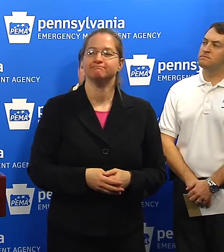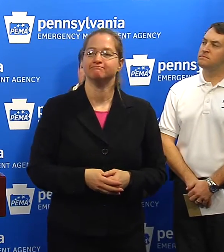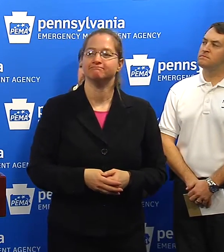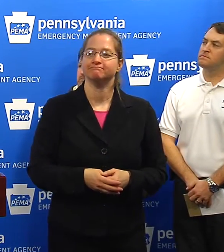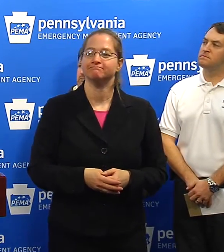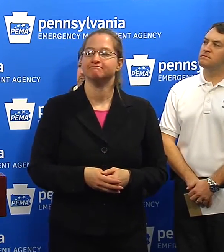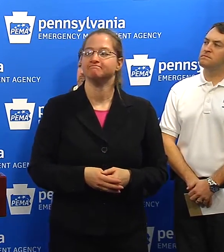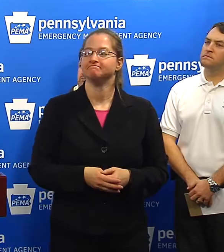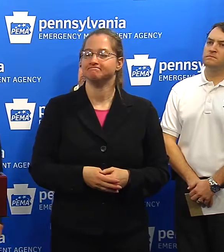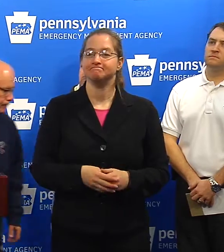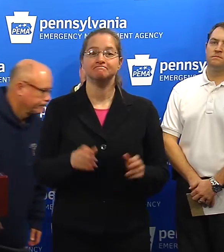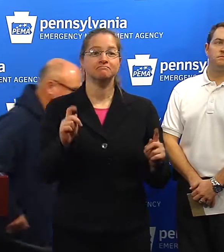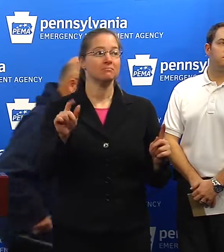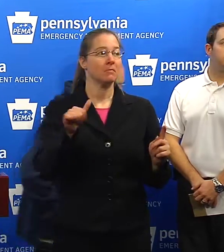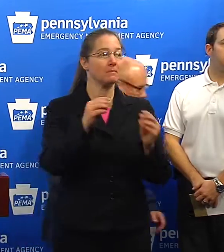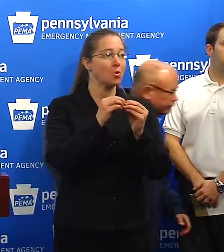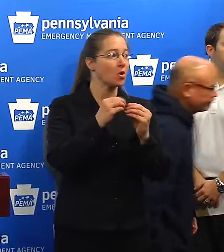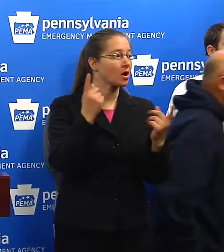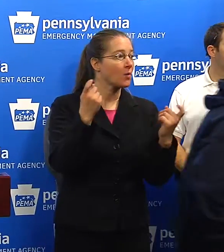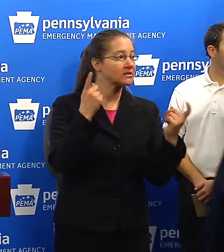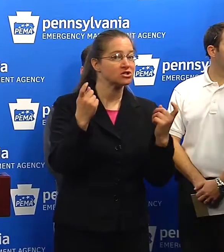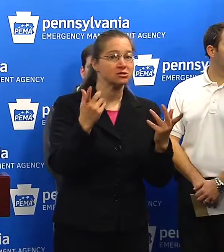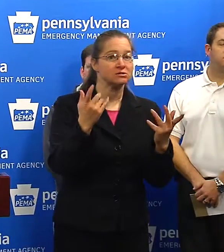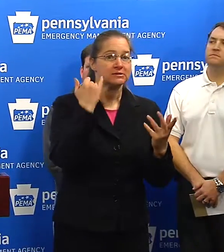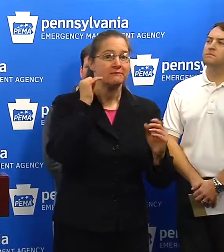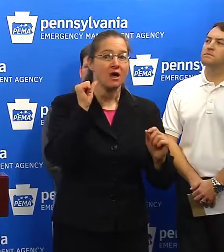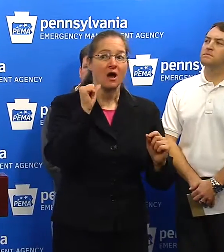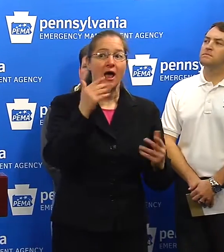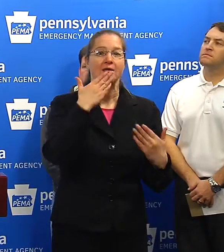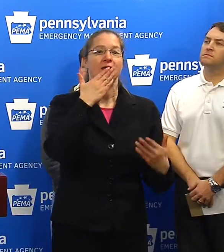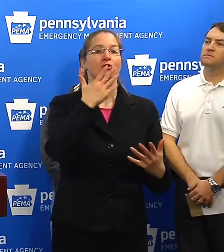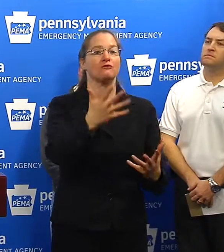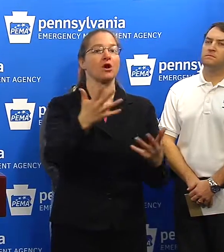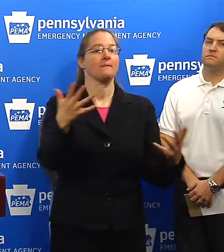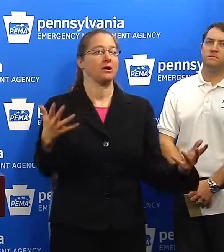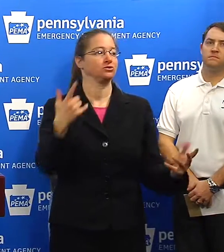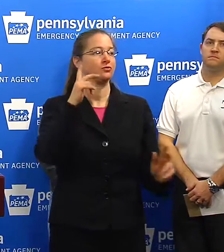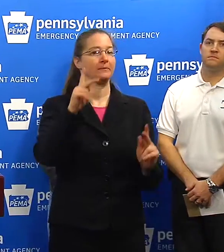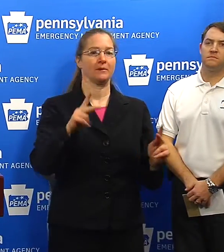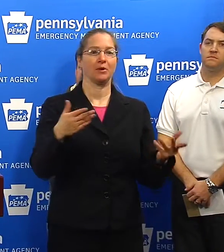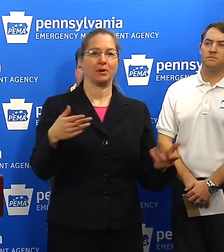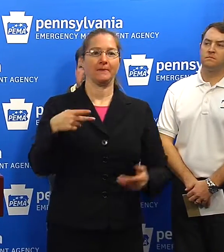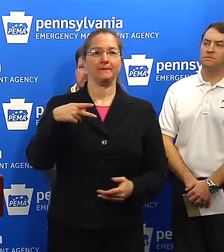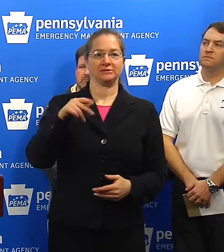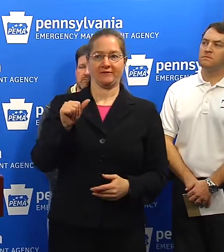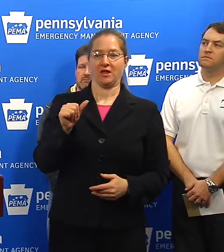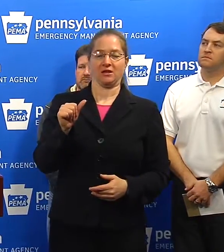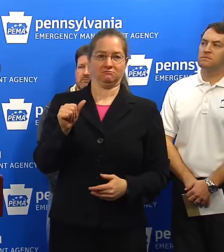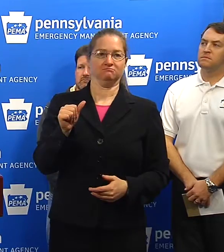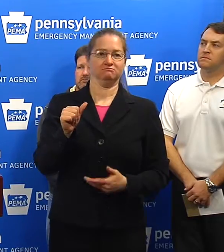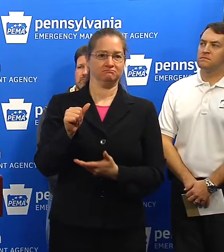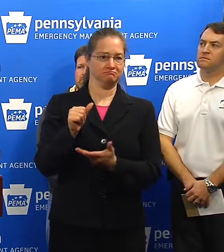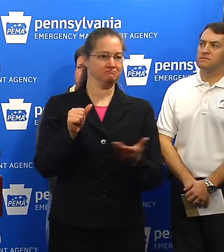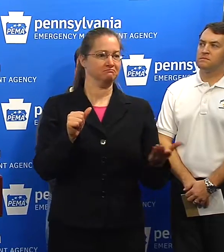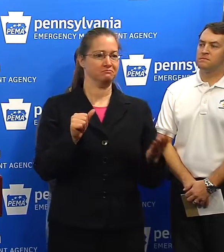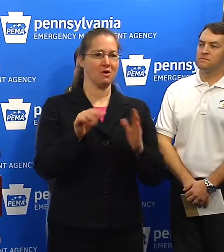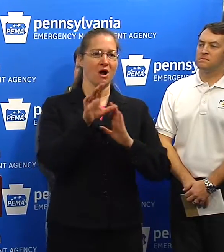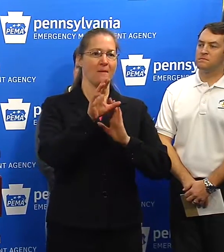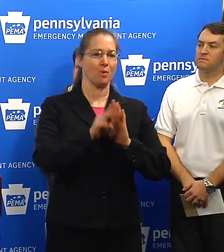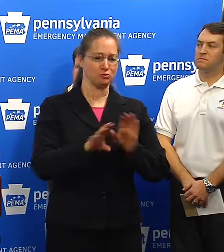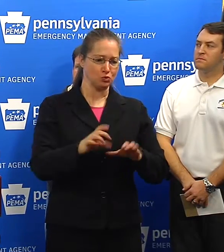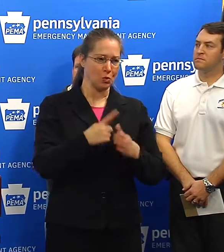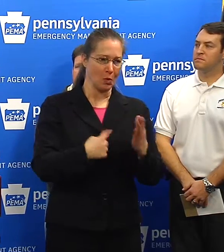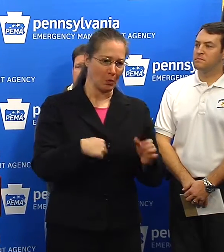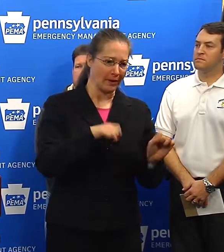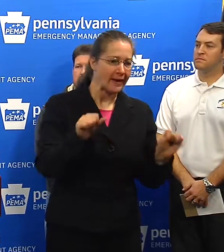Okay. Great. Any other questions? If not, thank you very much. And to the folks of Pennsylvania, your Commonwealth is doing what